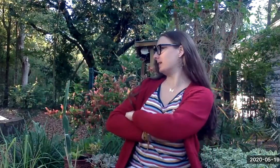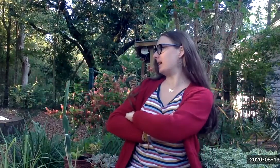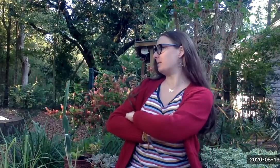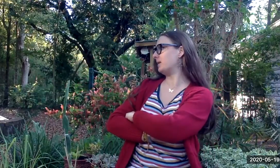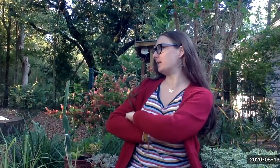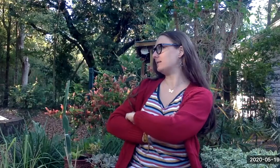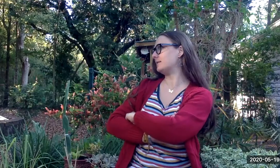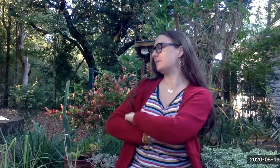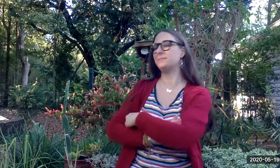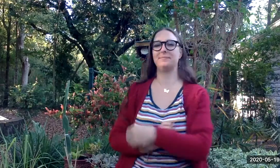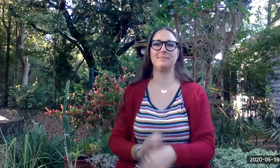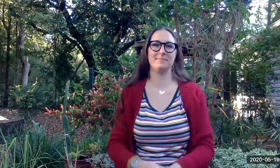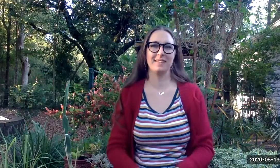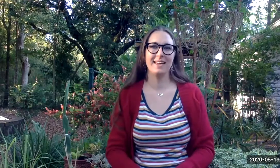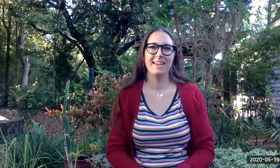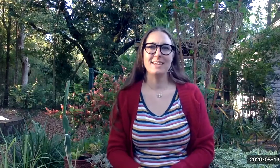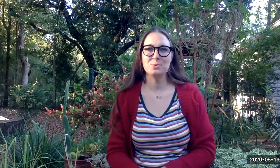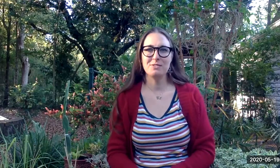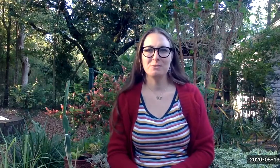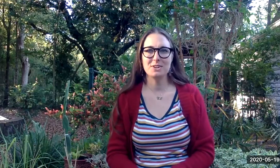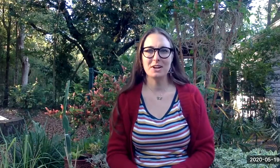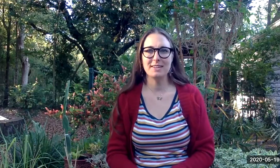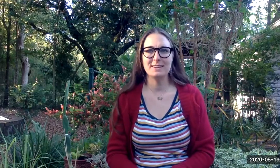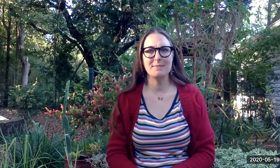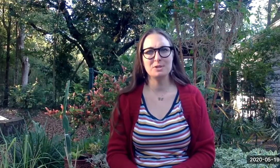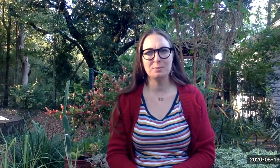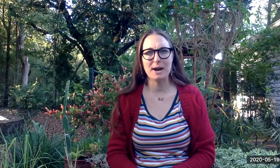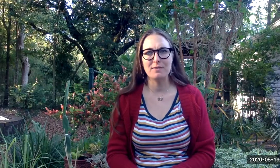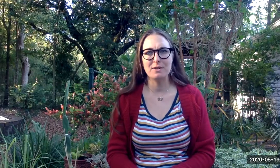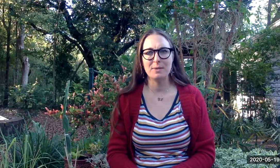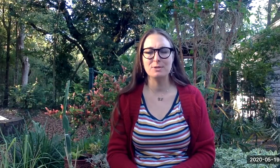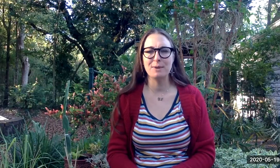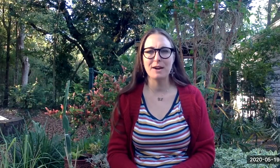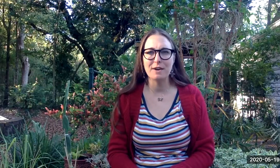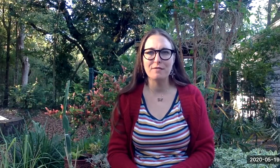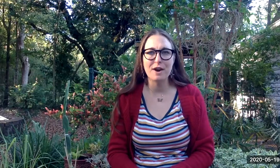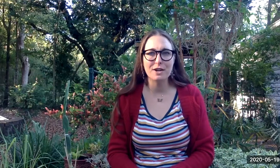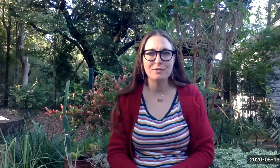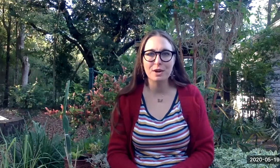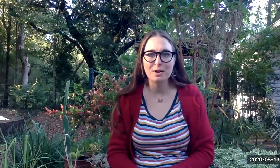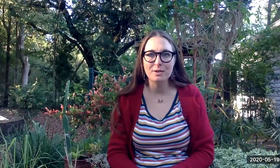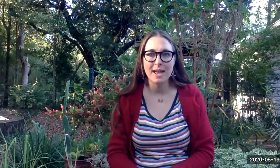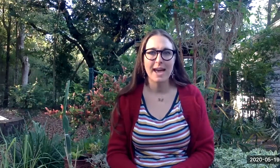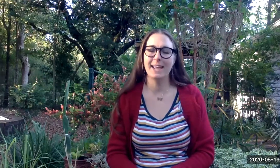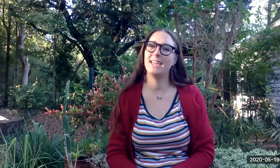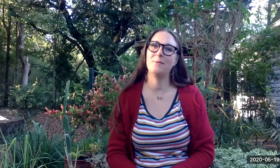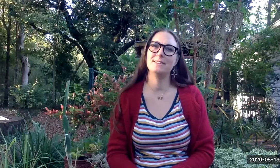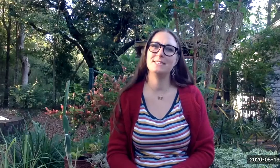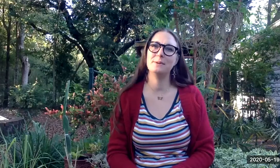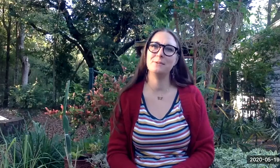I am an artist. Each one of you is an artist and I'm so proud of you. I'm so proud of how far you've grown and I can't wait to see where you